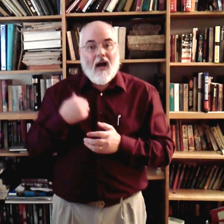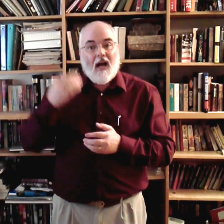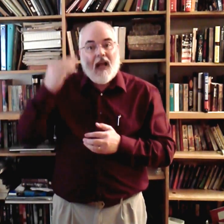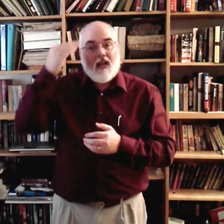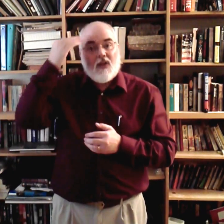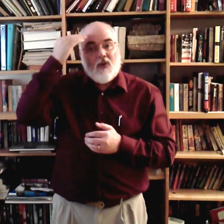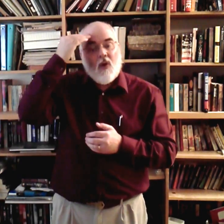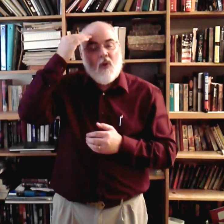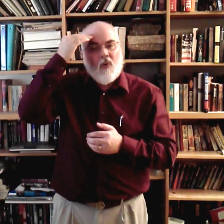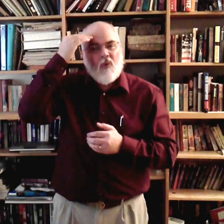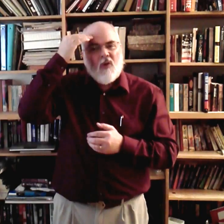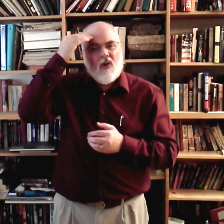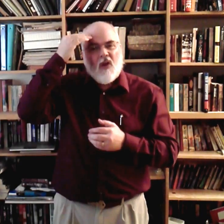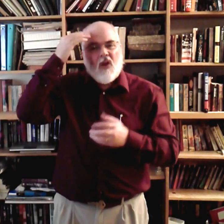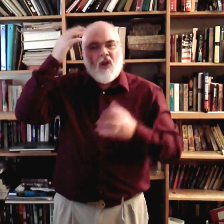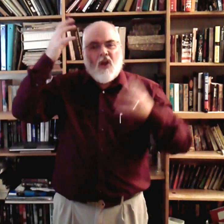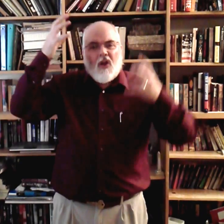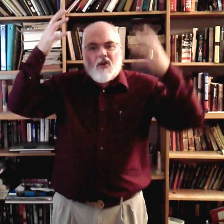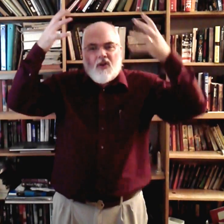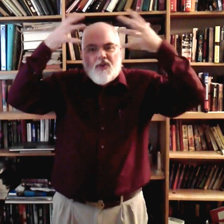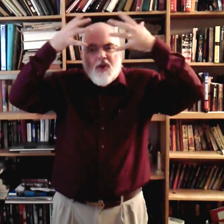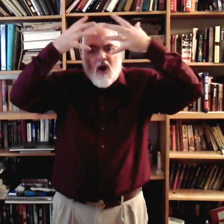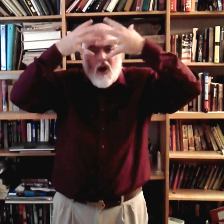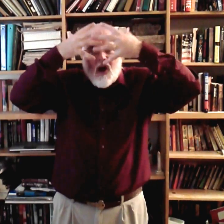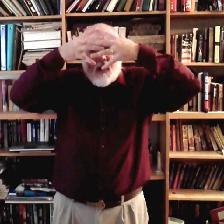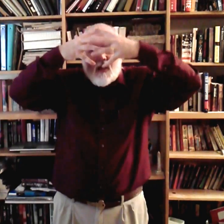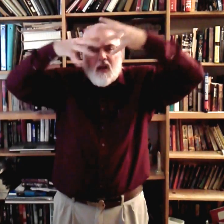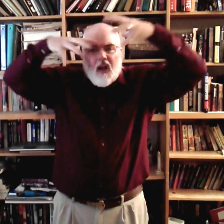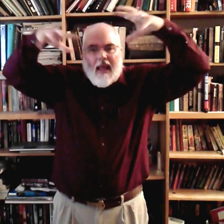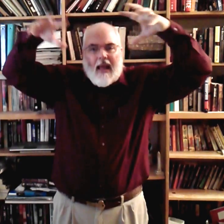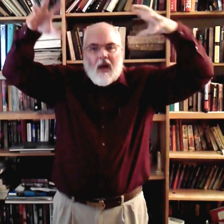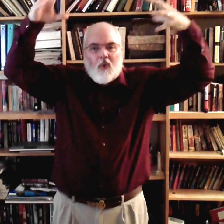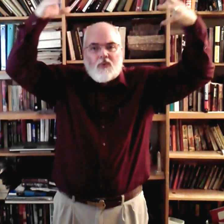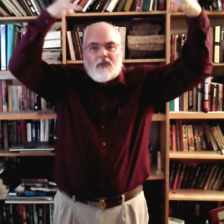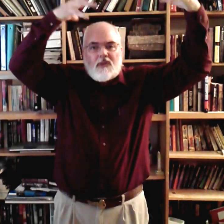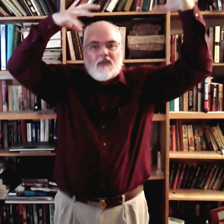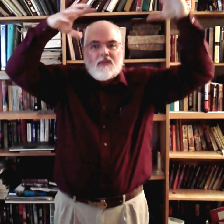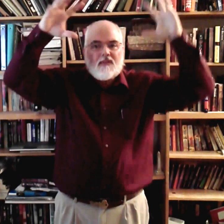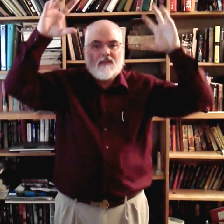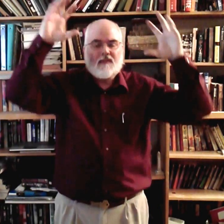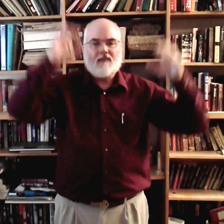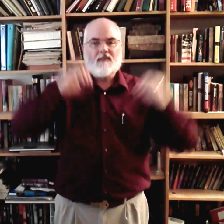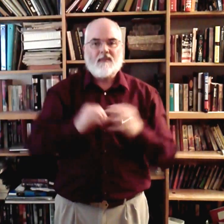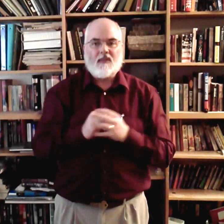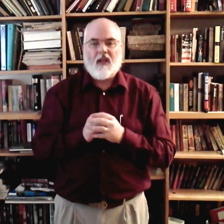I know dark clouds. Okay?